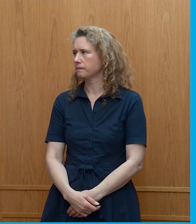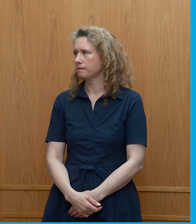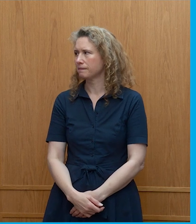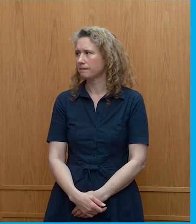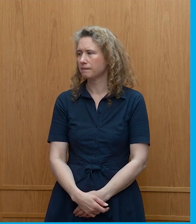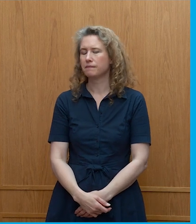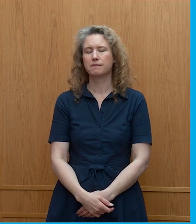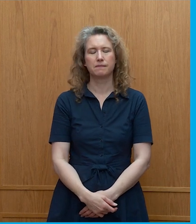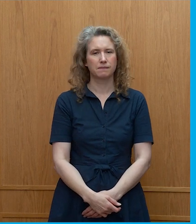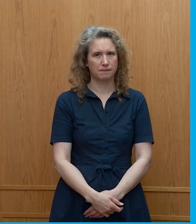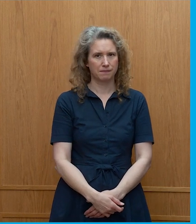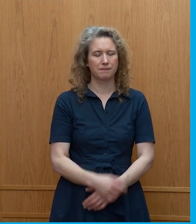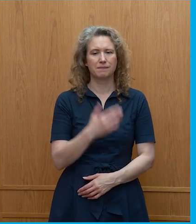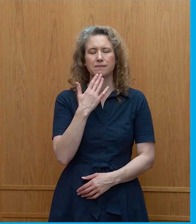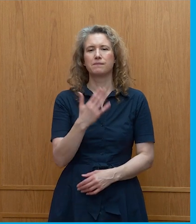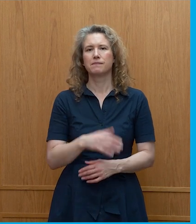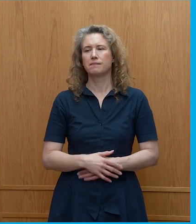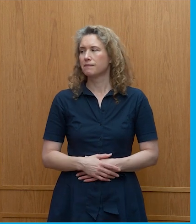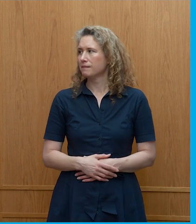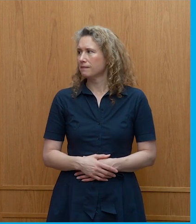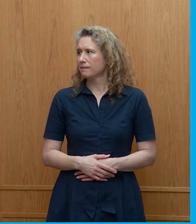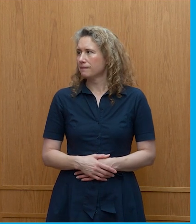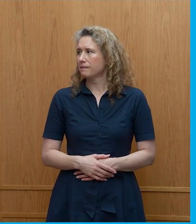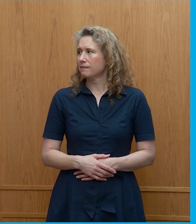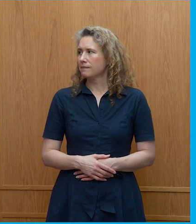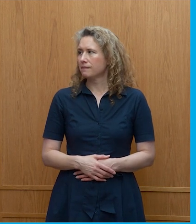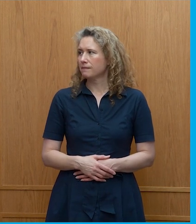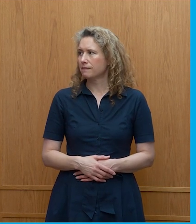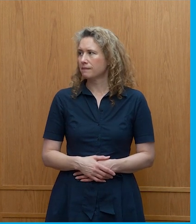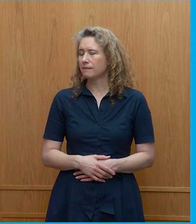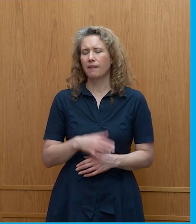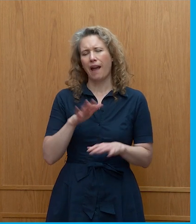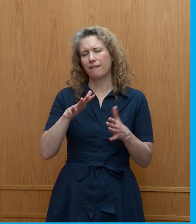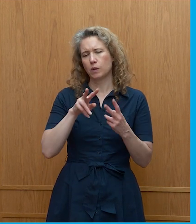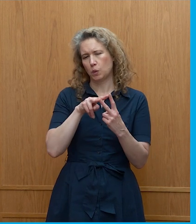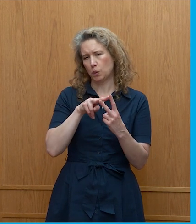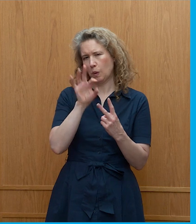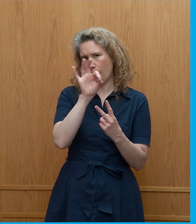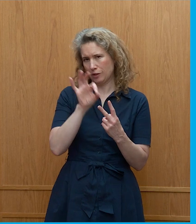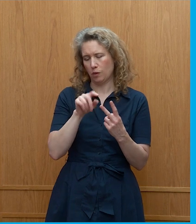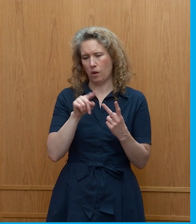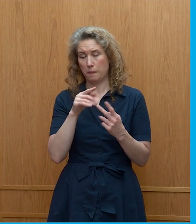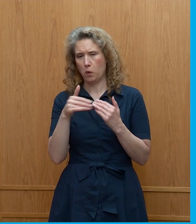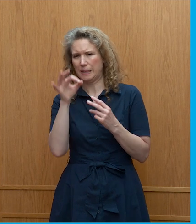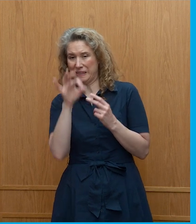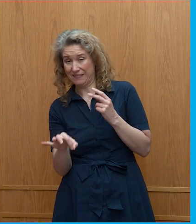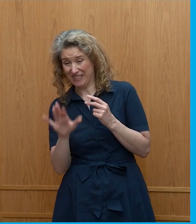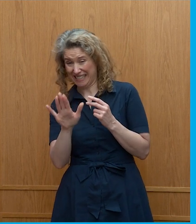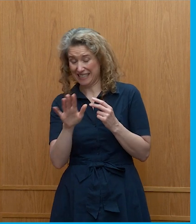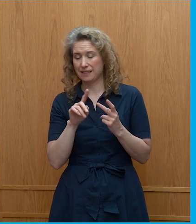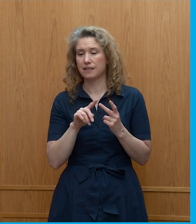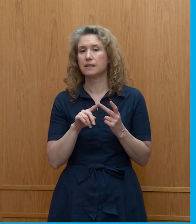uh thank you um I sort of had two questions one's more specific uh sort of to